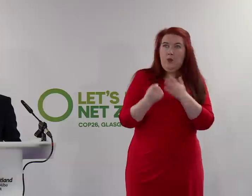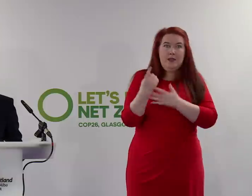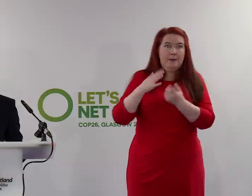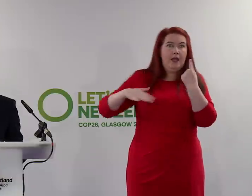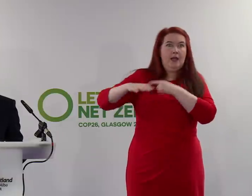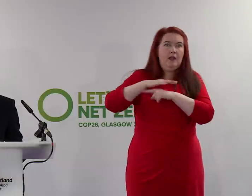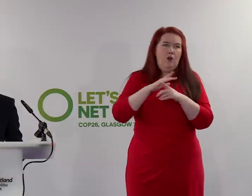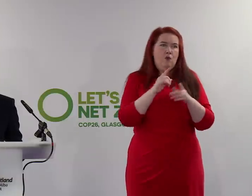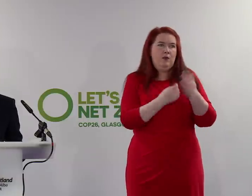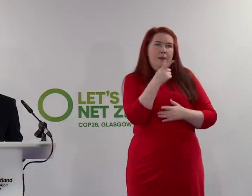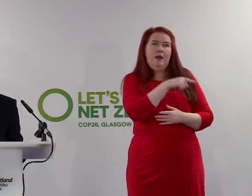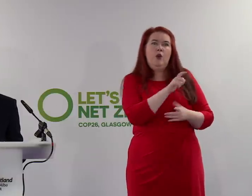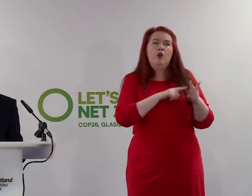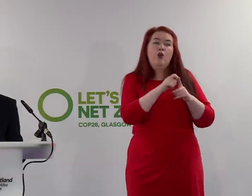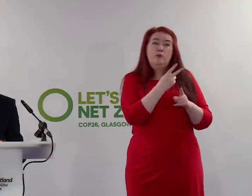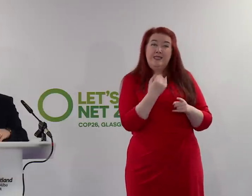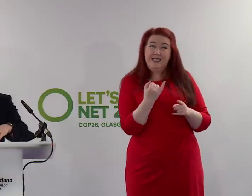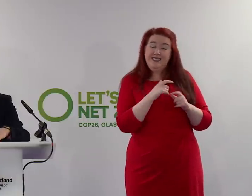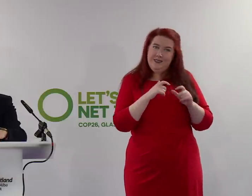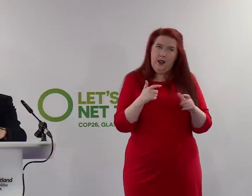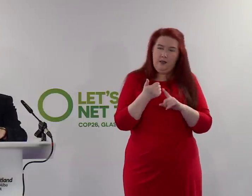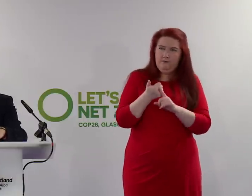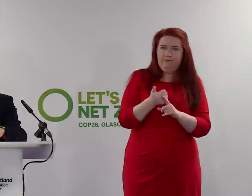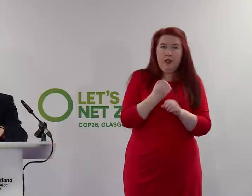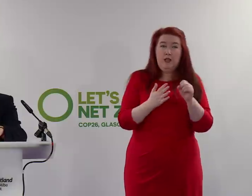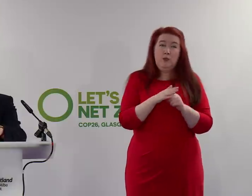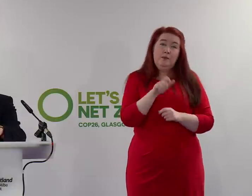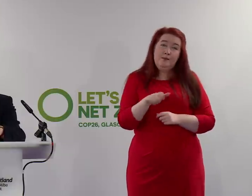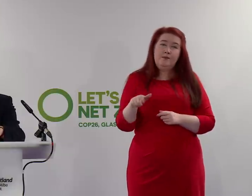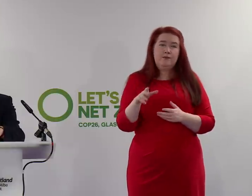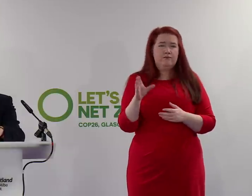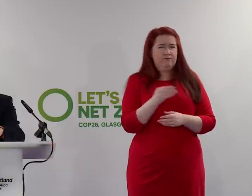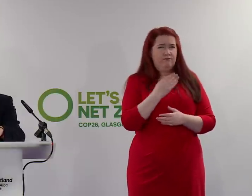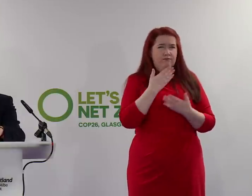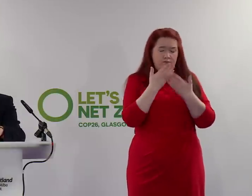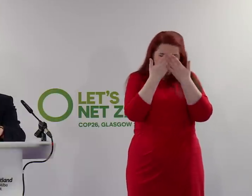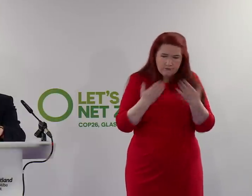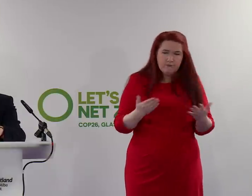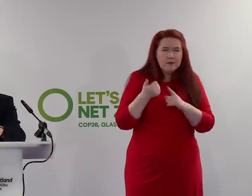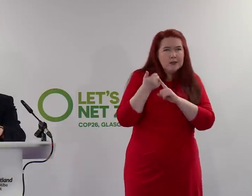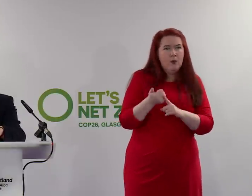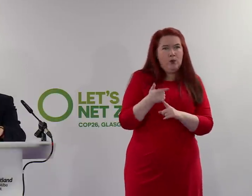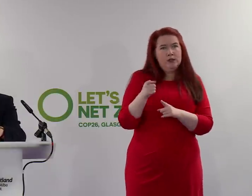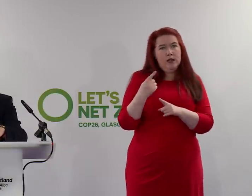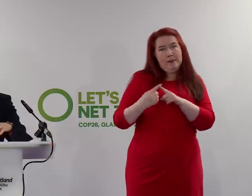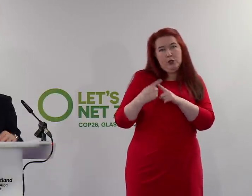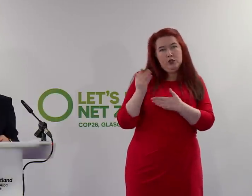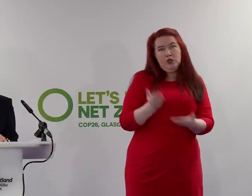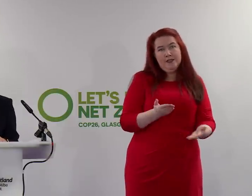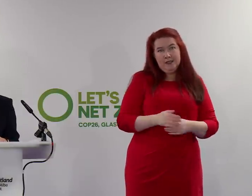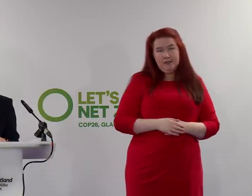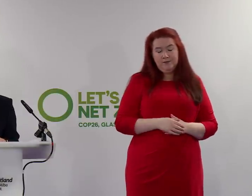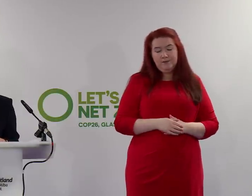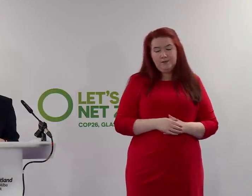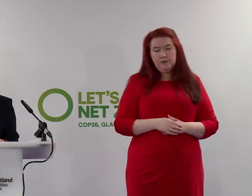inside COP26. So I would ask everyone to respect and support them as they do their jobs. The final point I